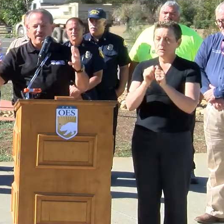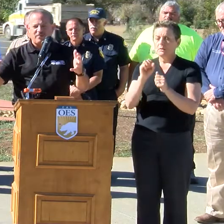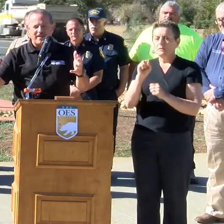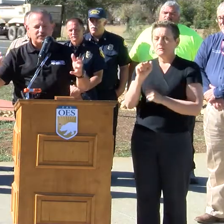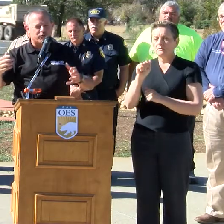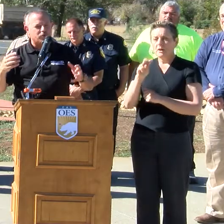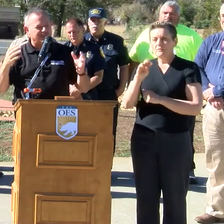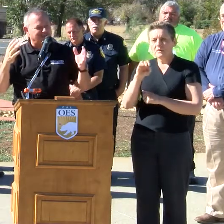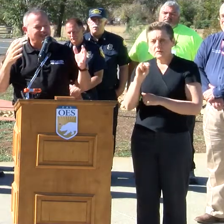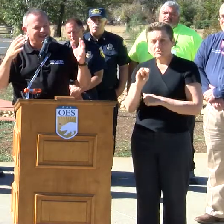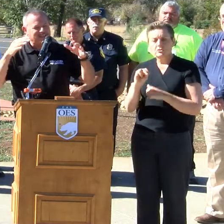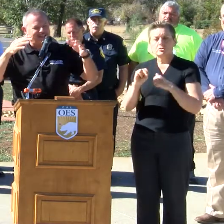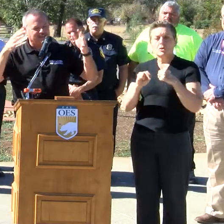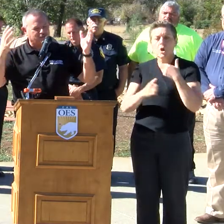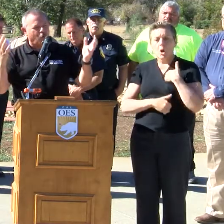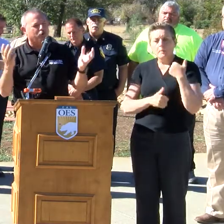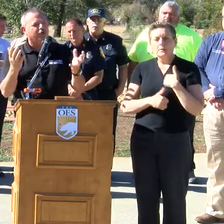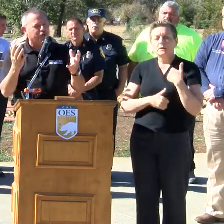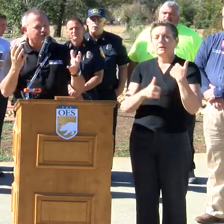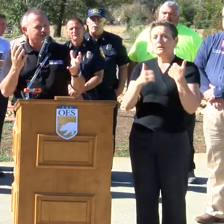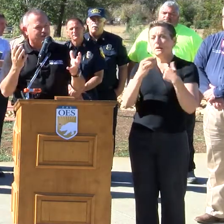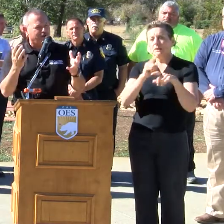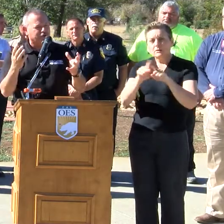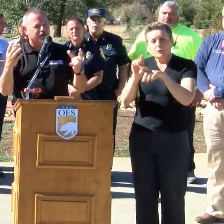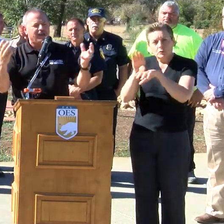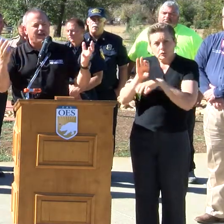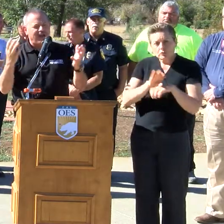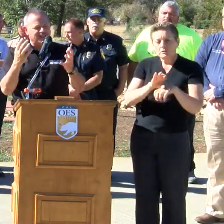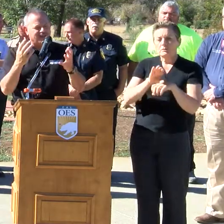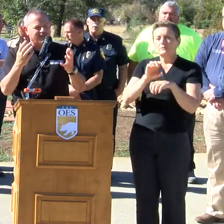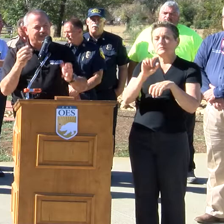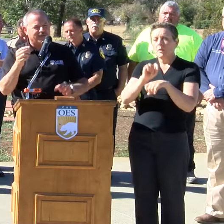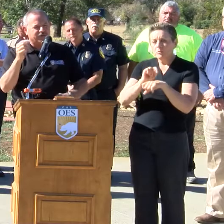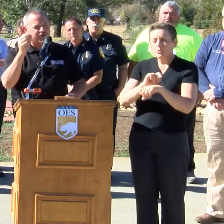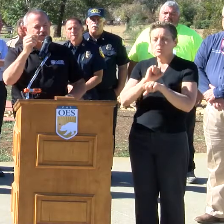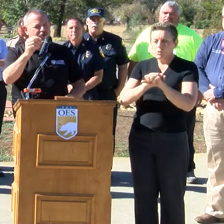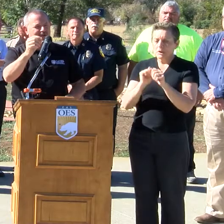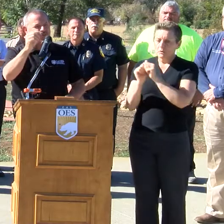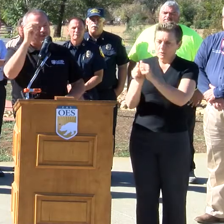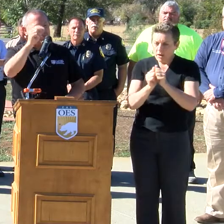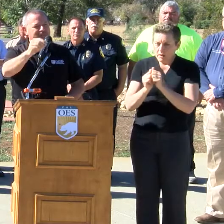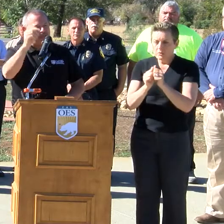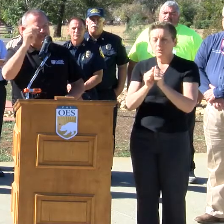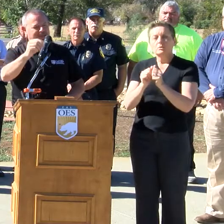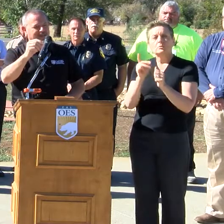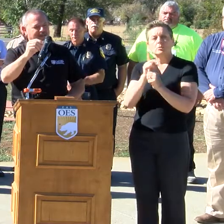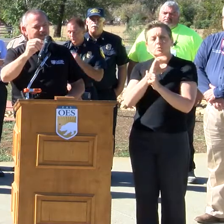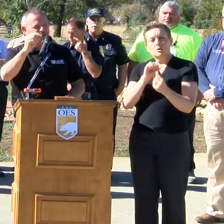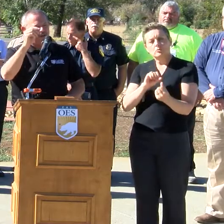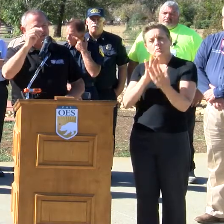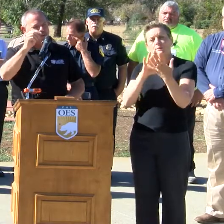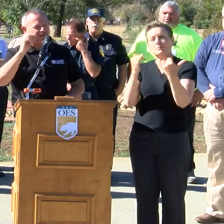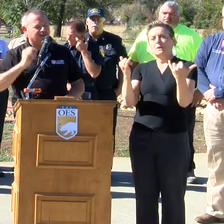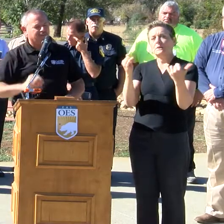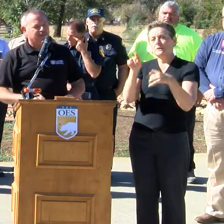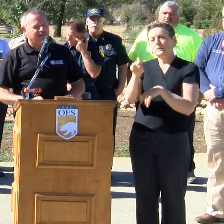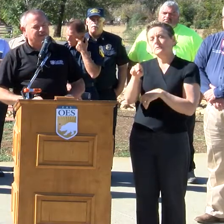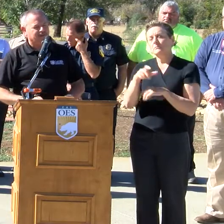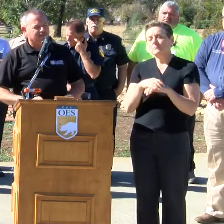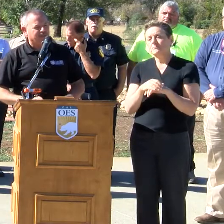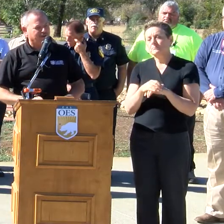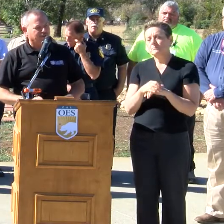Army, faith-based groups. Again, like I say, this whole community approach has come together to address the immediate needs that